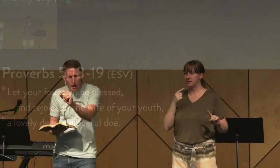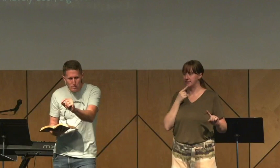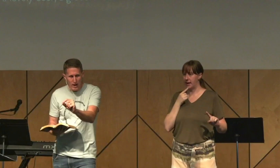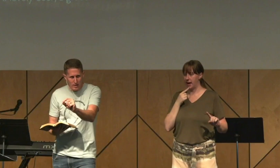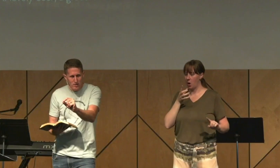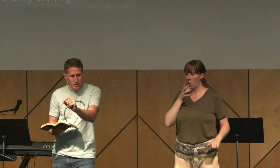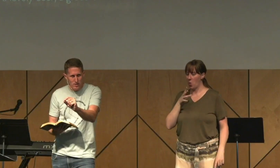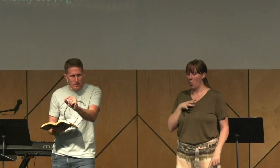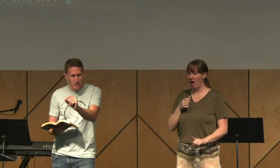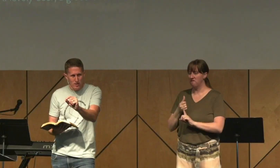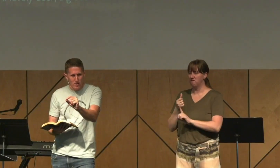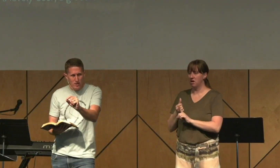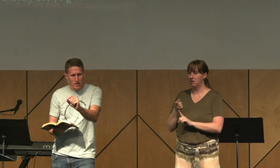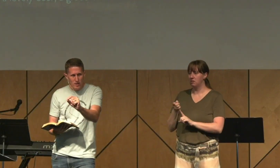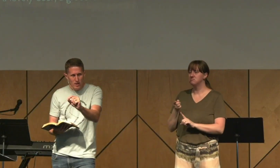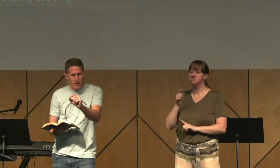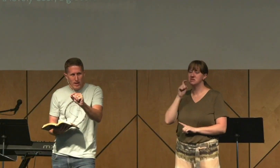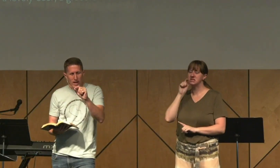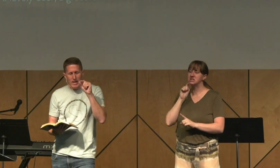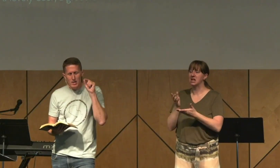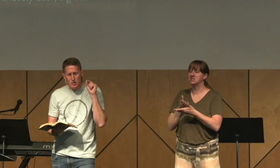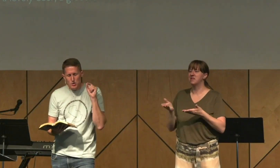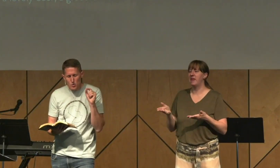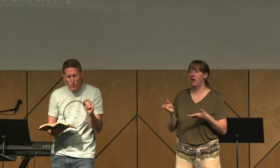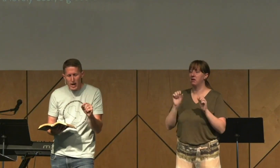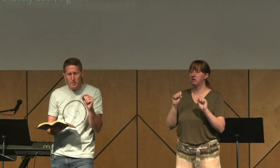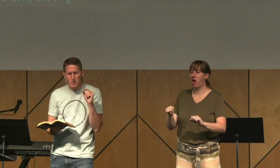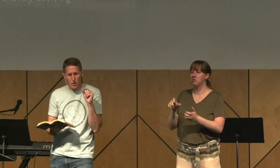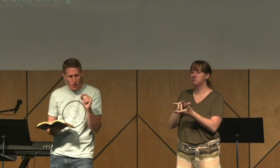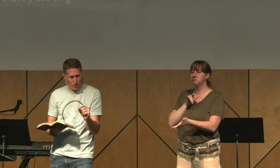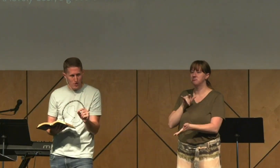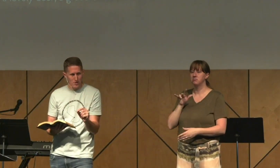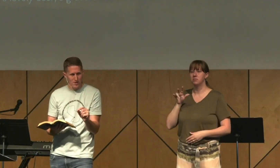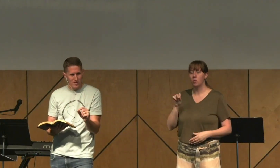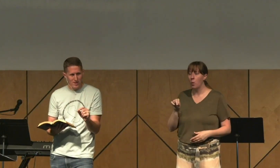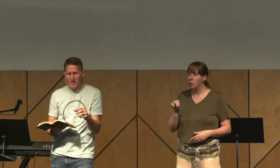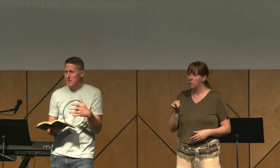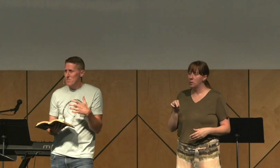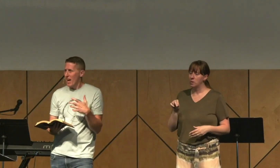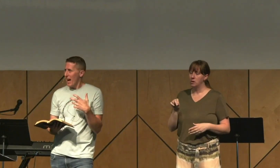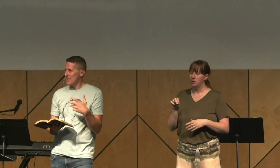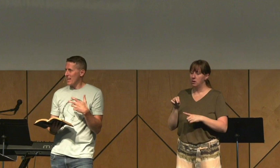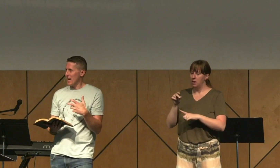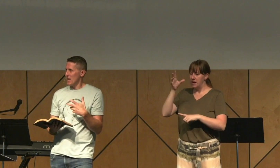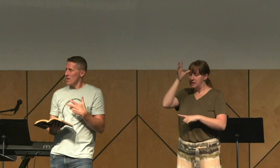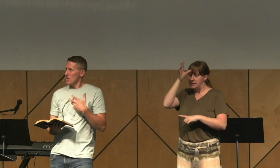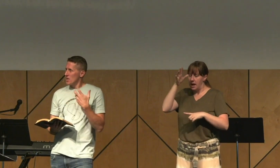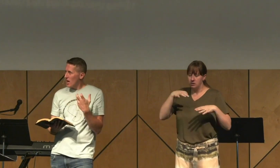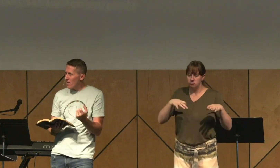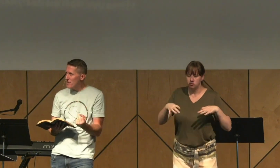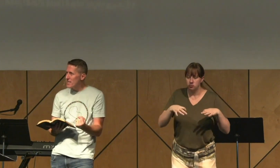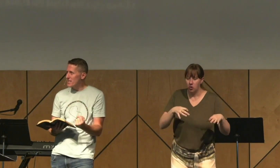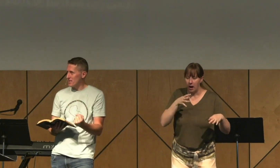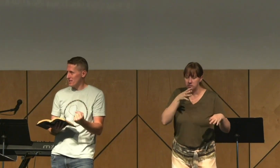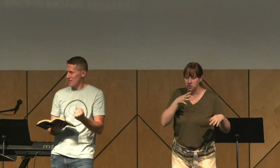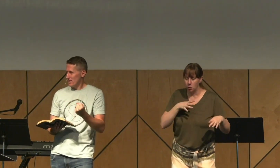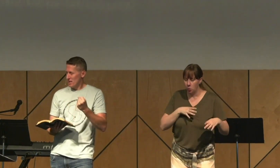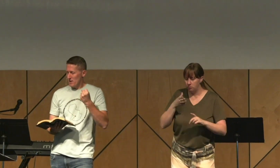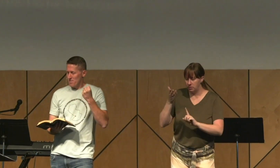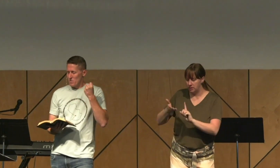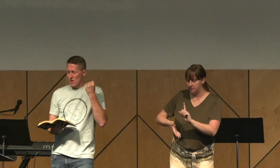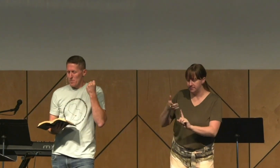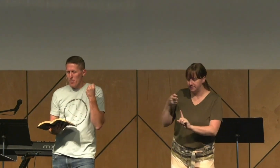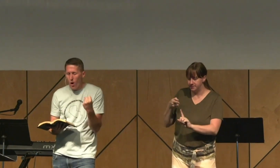sexual object. He describes her as a covenant